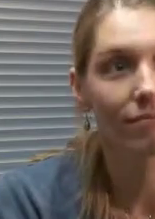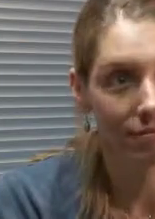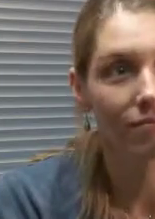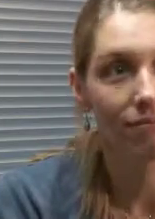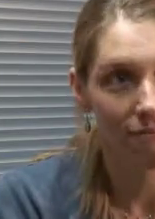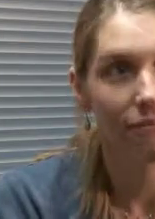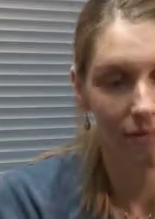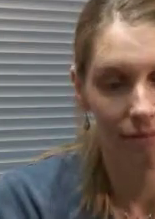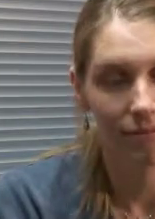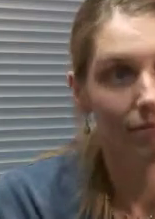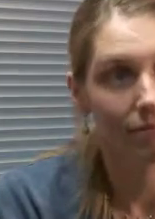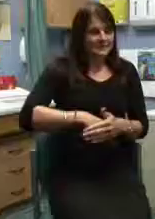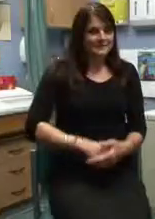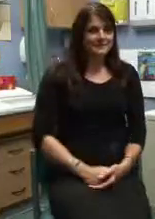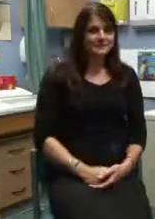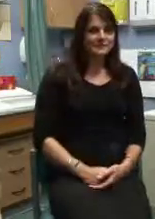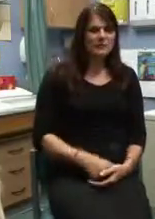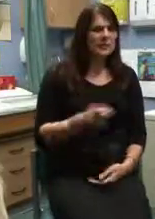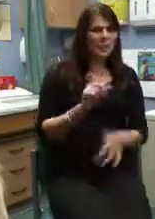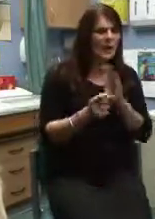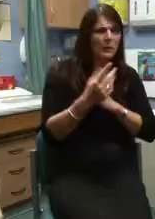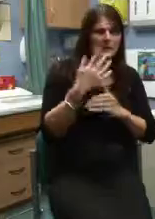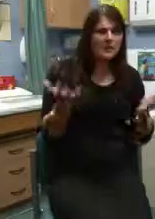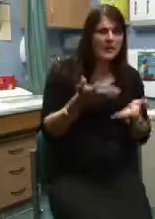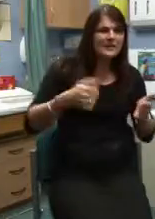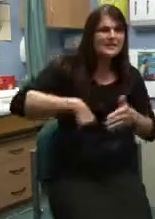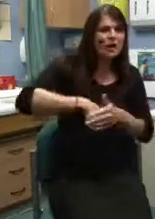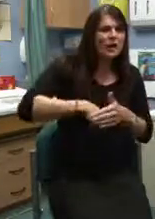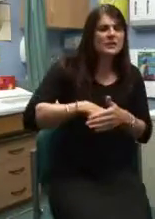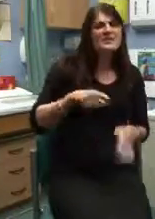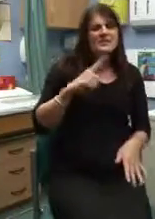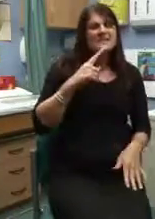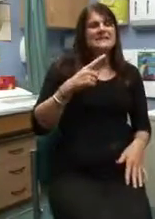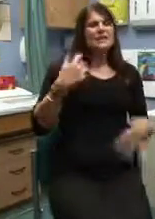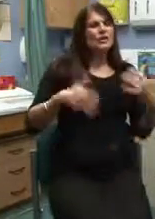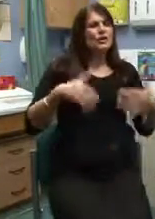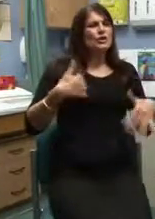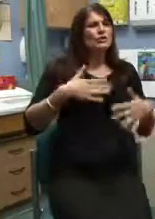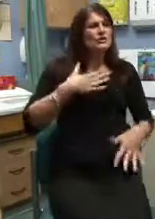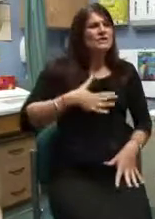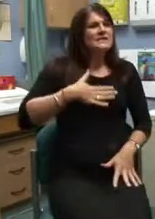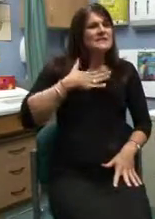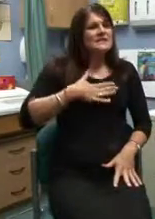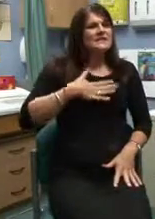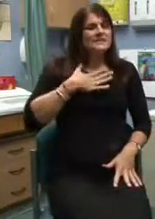Soccer. Cool. What happens when you play soccer? It hurts my tears. Okay.